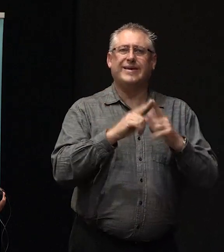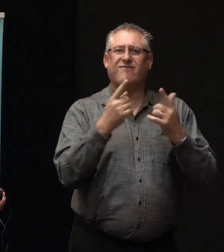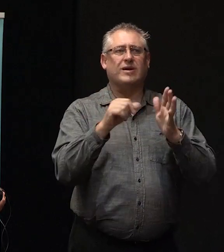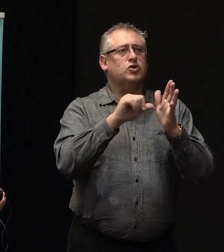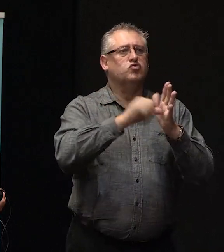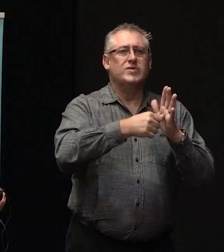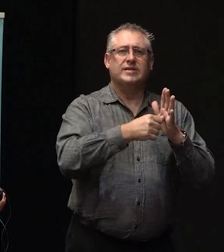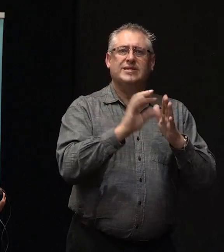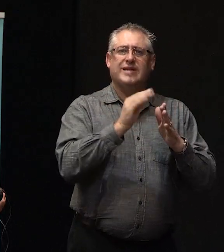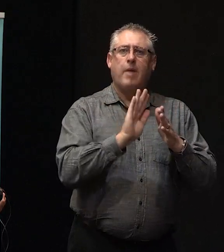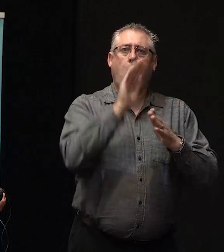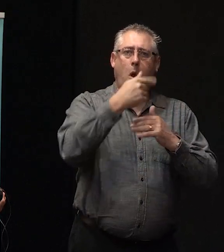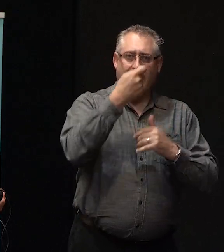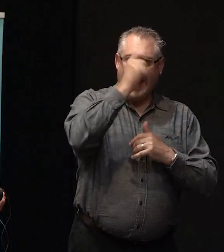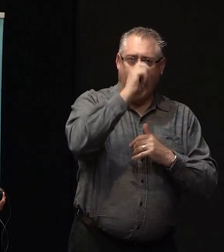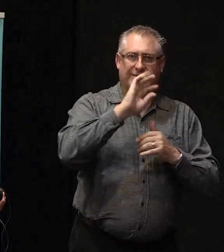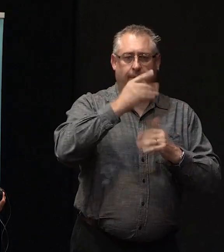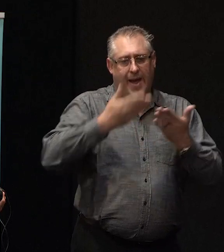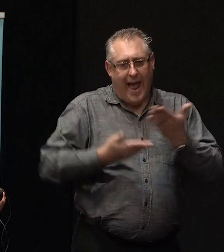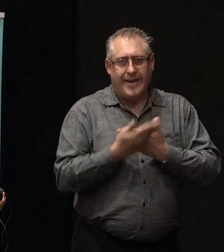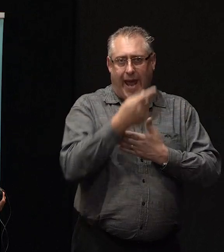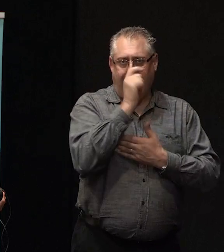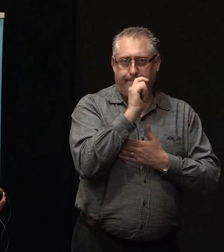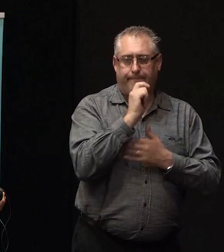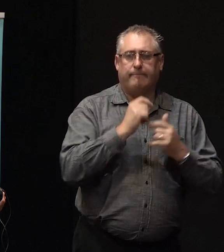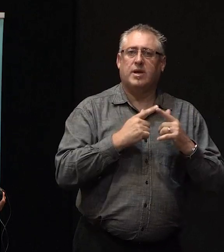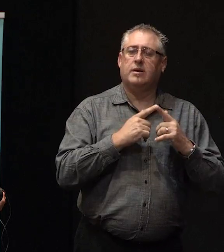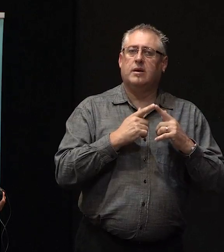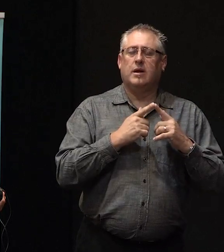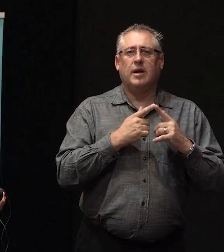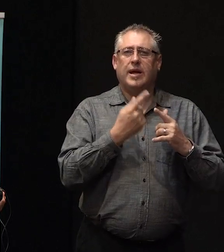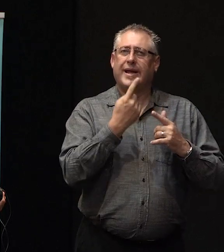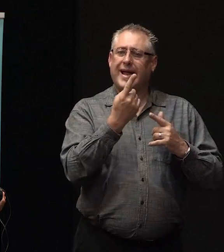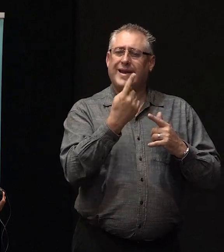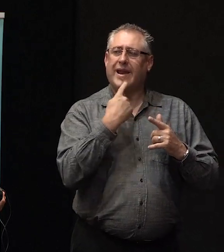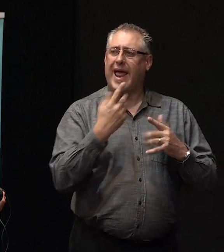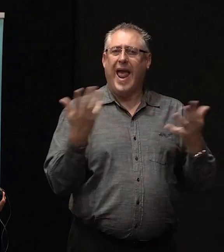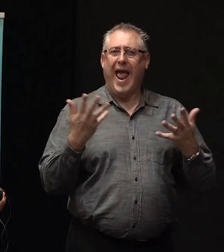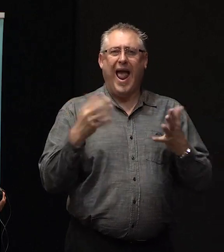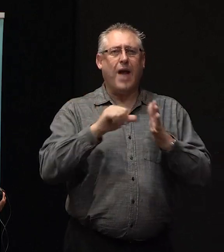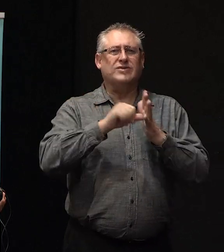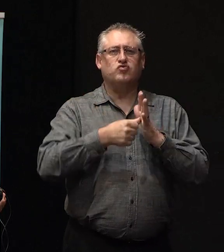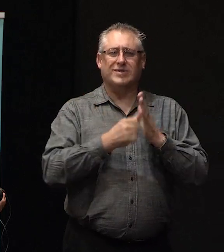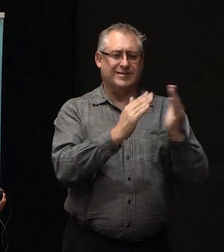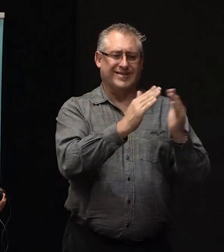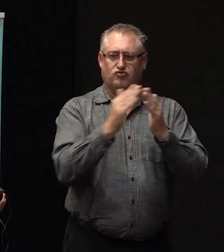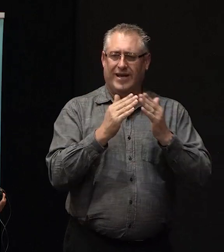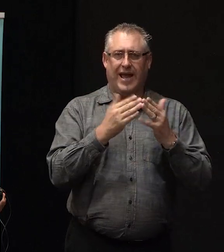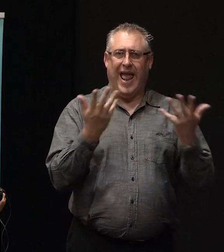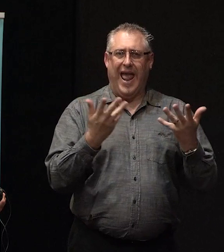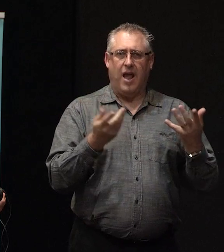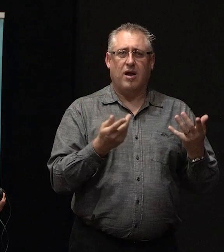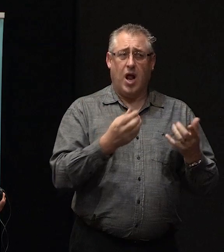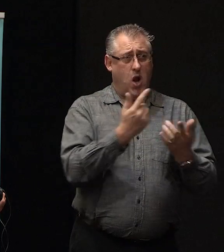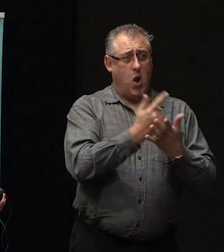Some may be over-capped, some of them are under-capped. Tell us how the insurance industry is going to manage that because for a lot of those people that's gone